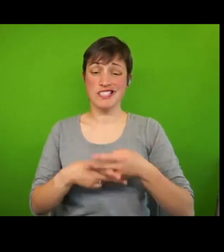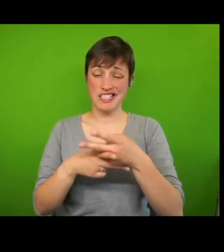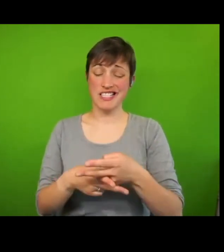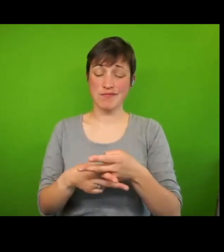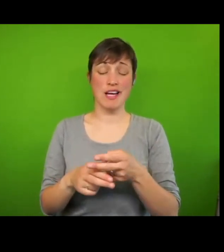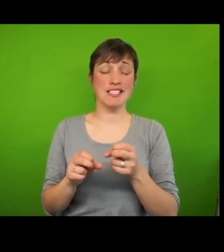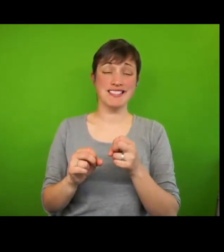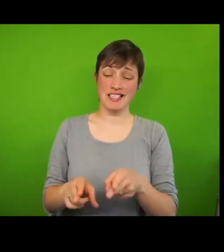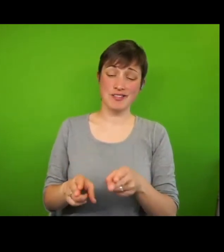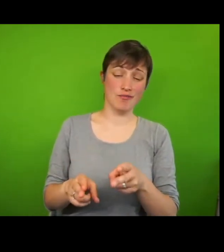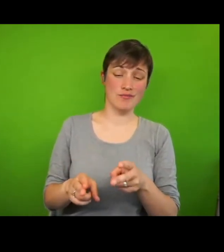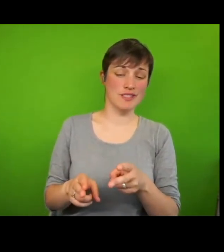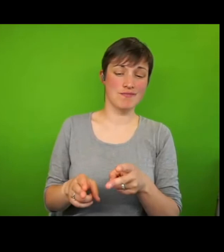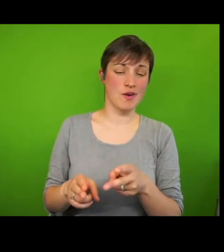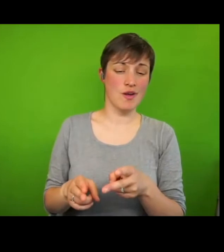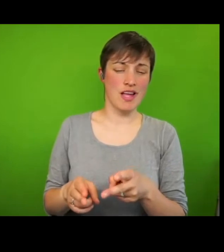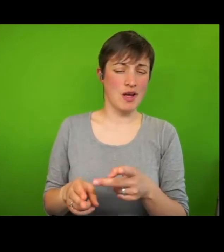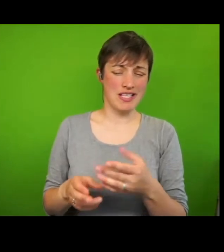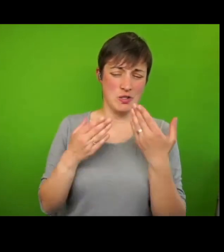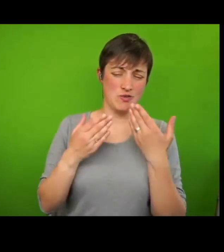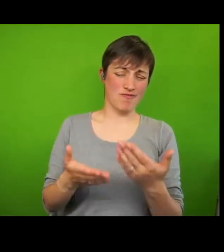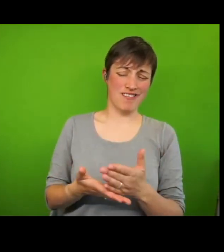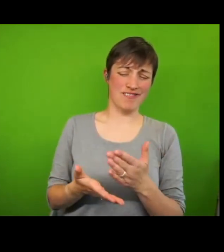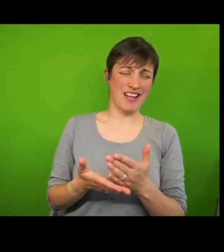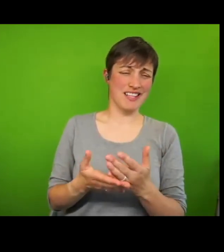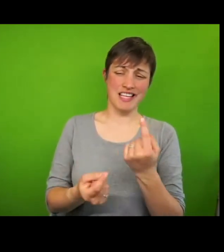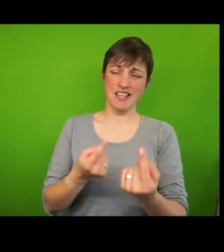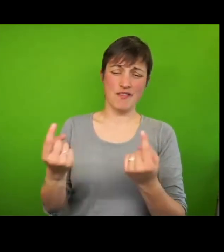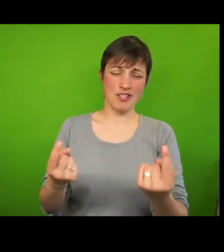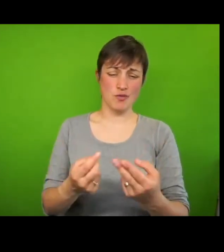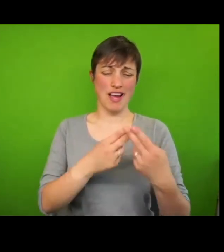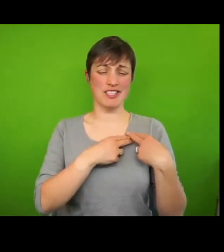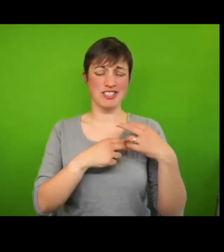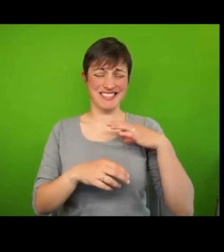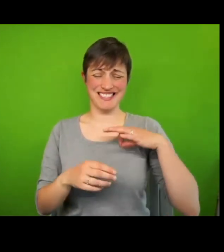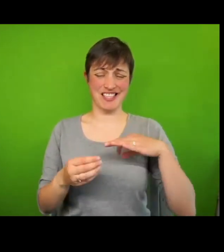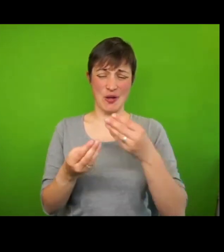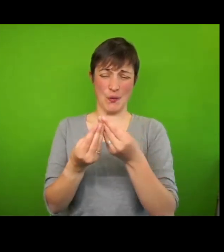individual agency and the ability of people to help themselves.